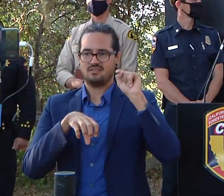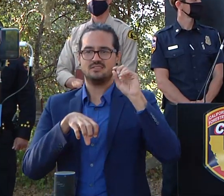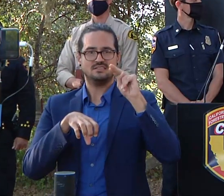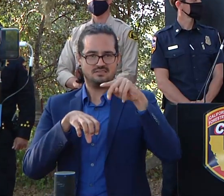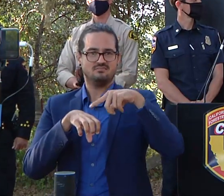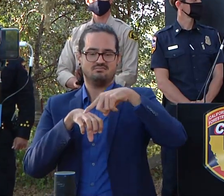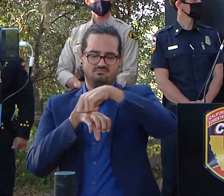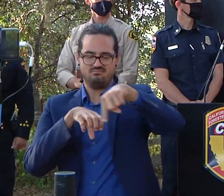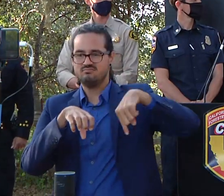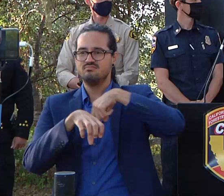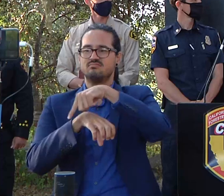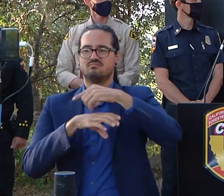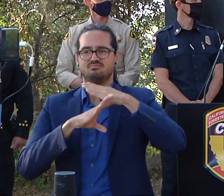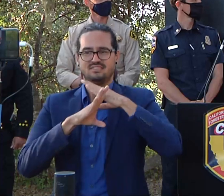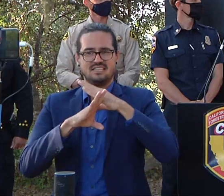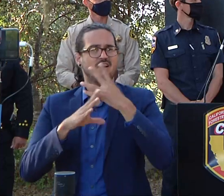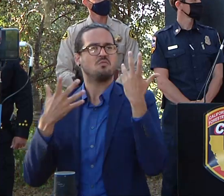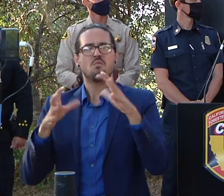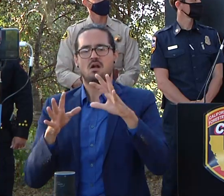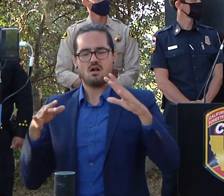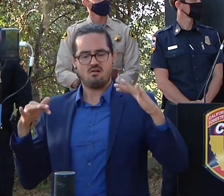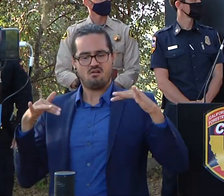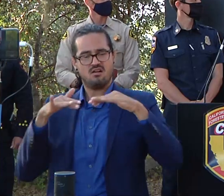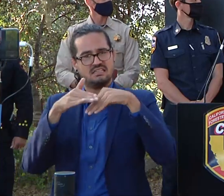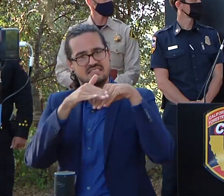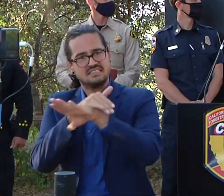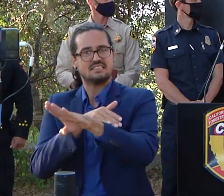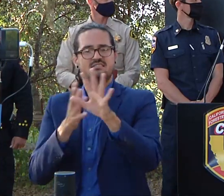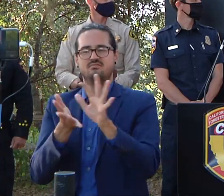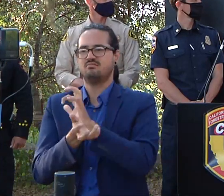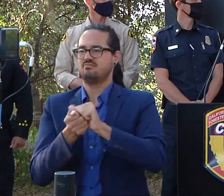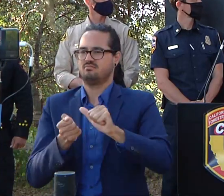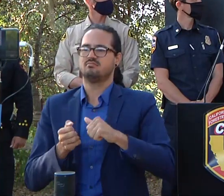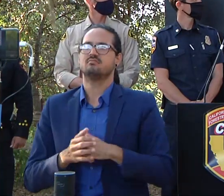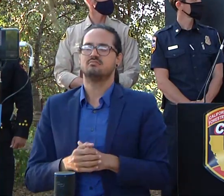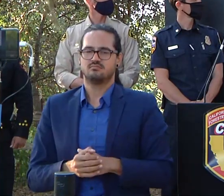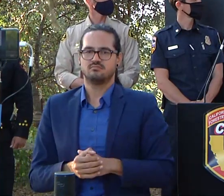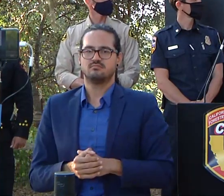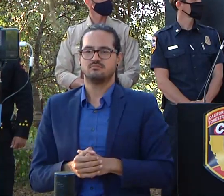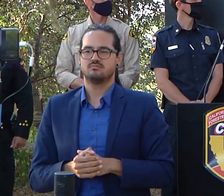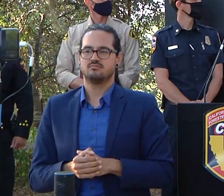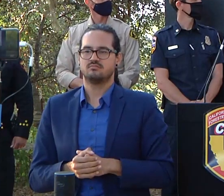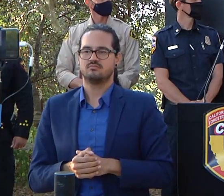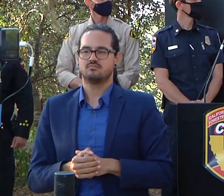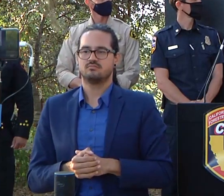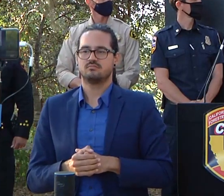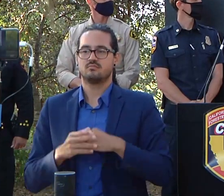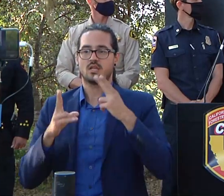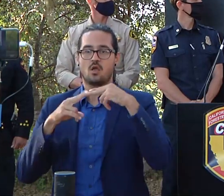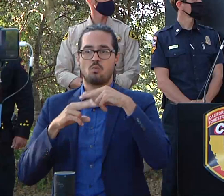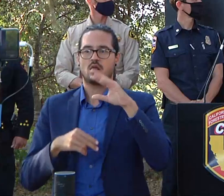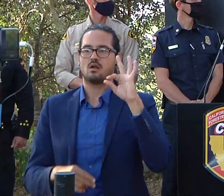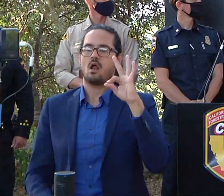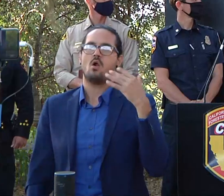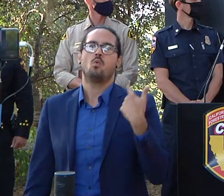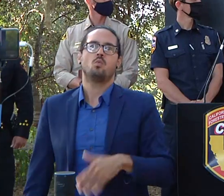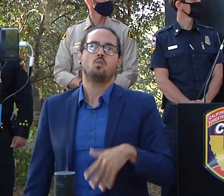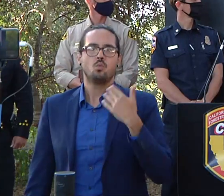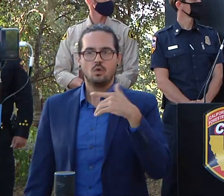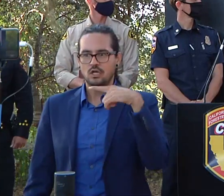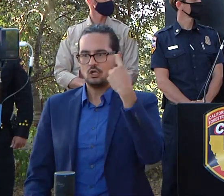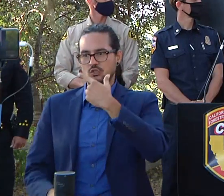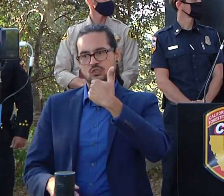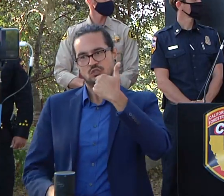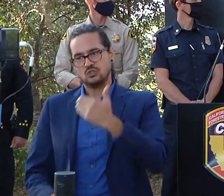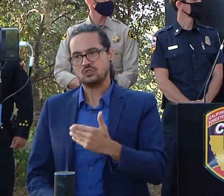other advancements so we're very happy with the results of that burn operation uh moving up the highway 9 corridor looks really really good uh throughout ben luman